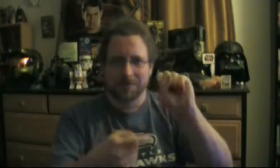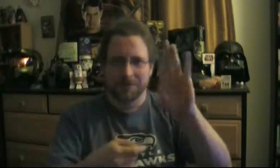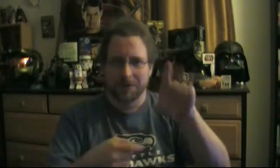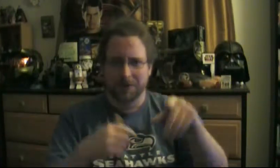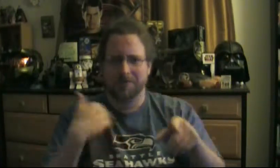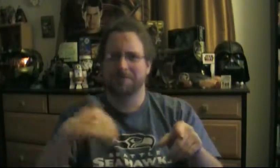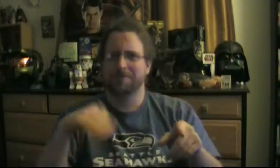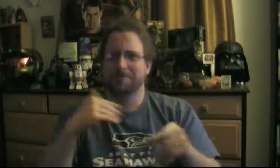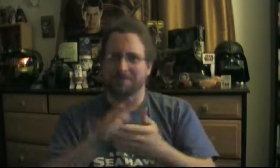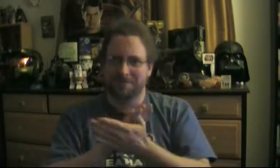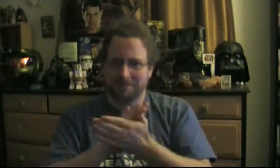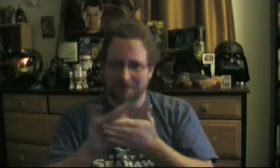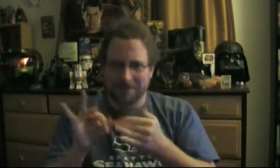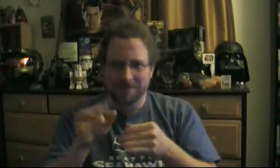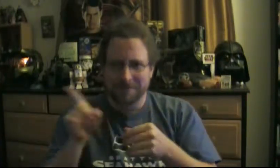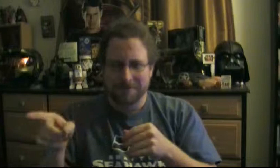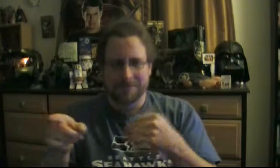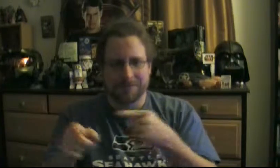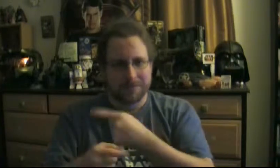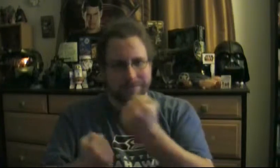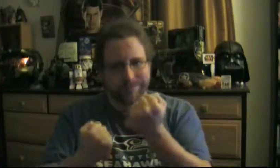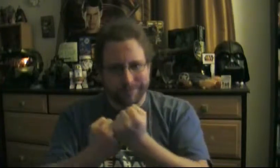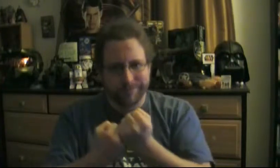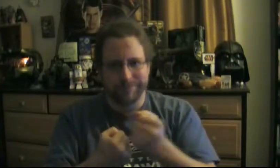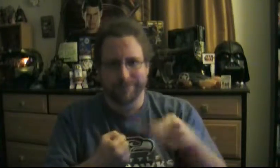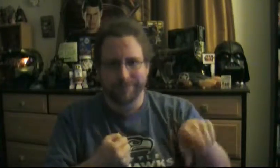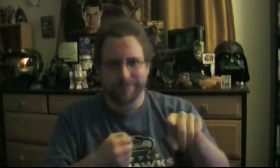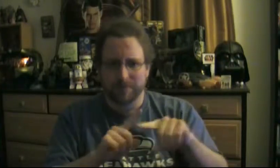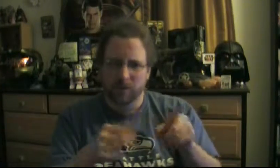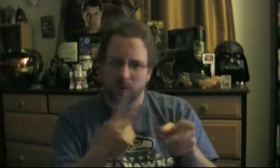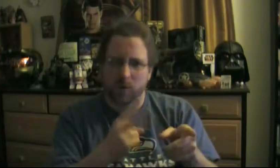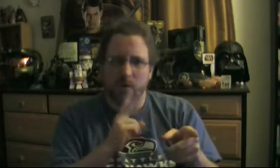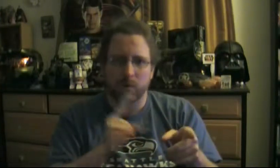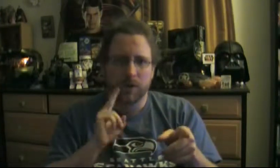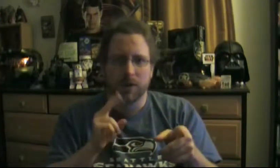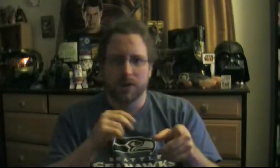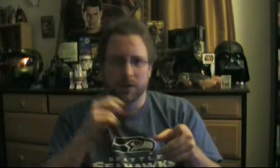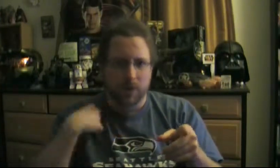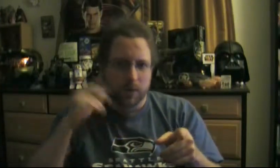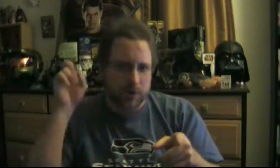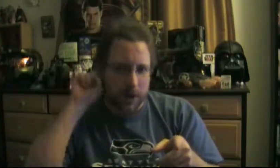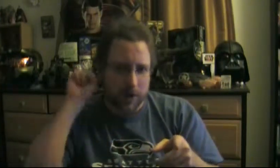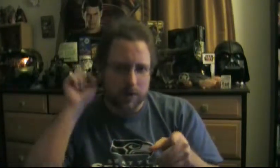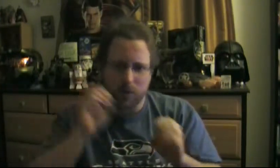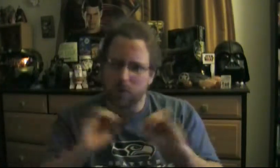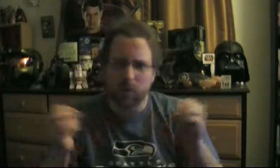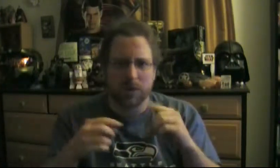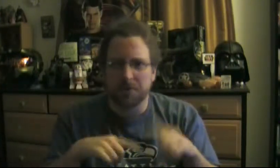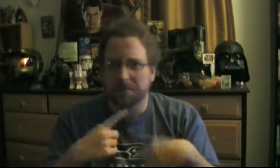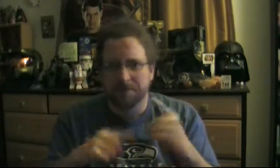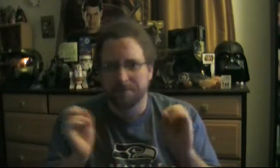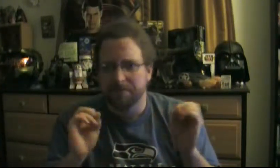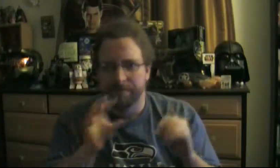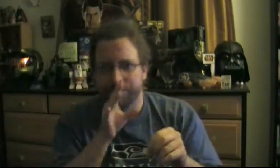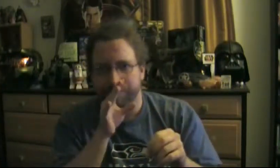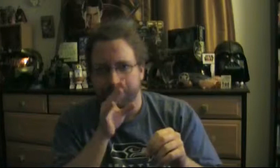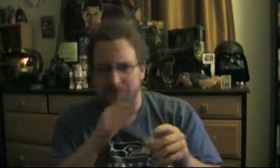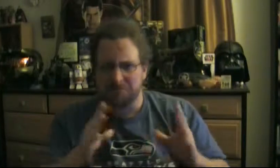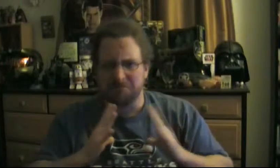In the air, we do have a situation. A passenger has 30 to kicks in every 20 minutes. About to pay the $150 million. How do you